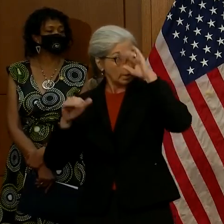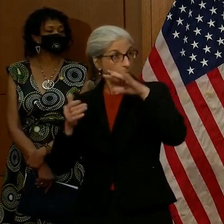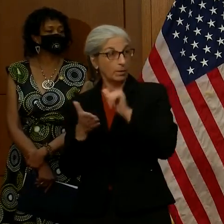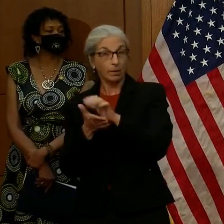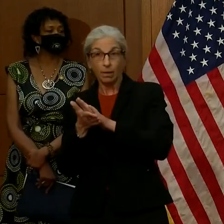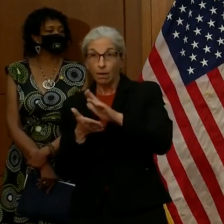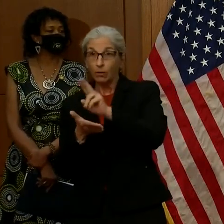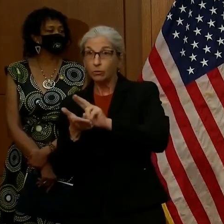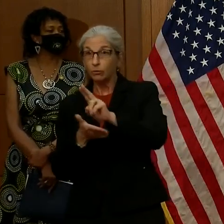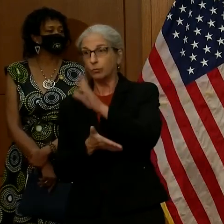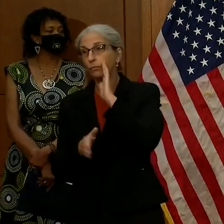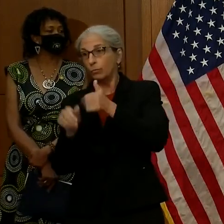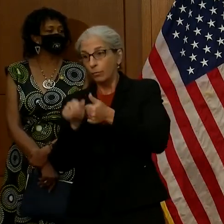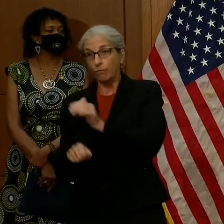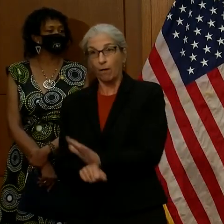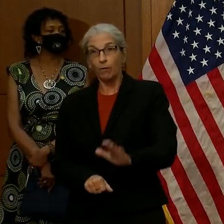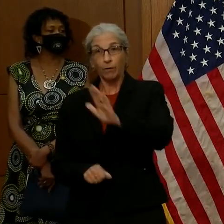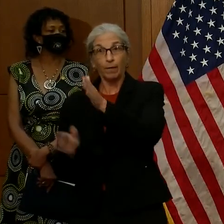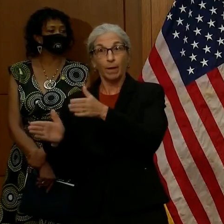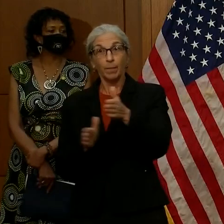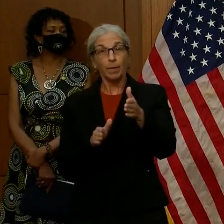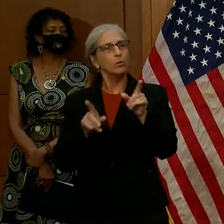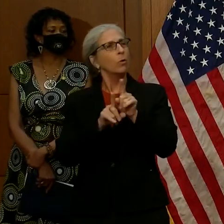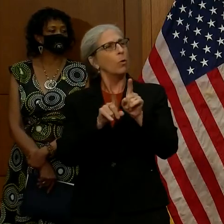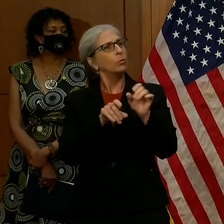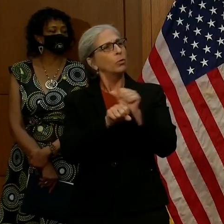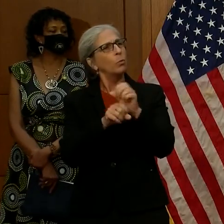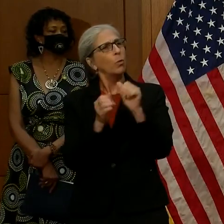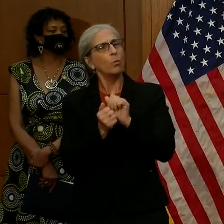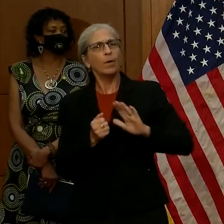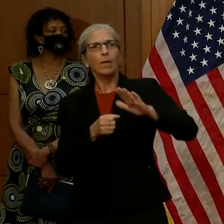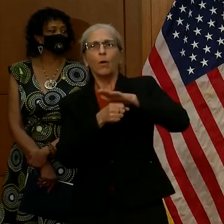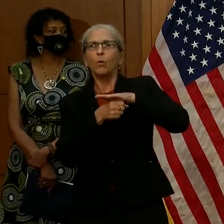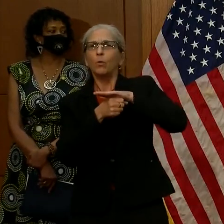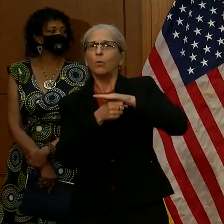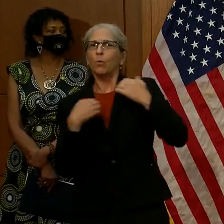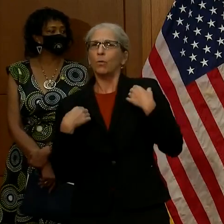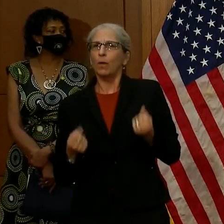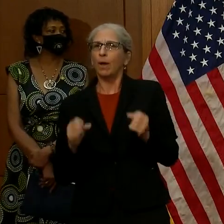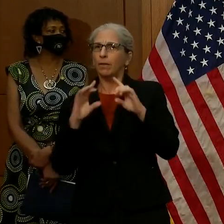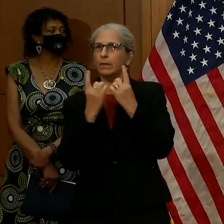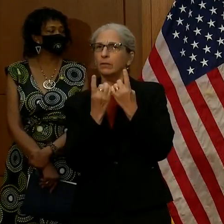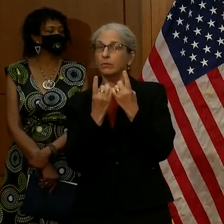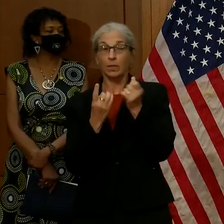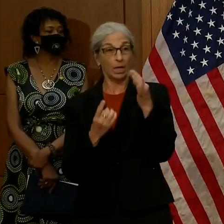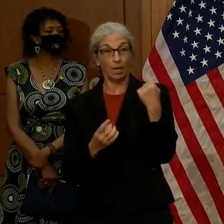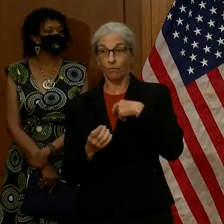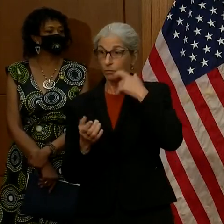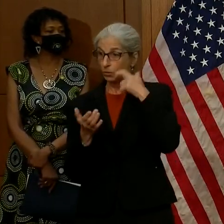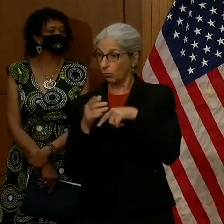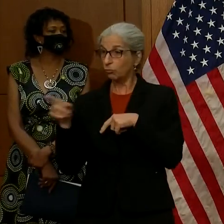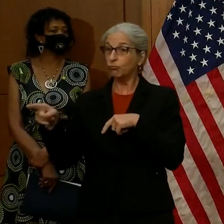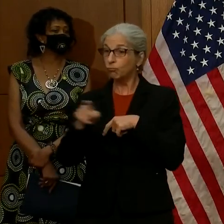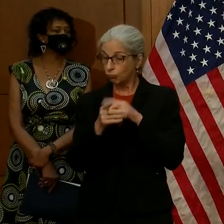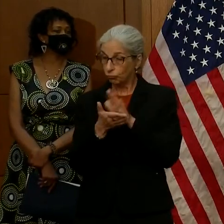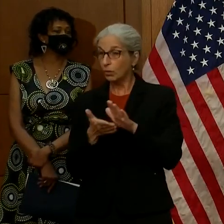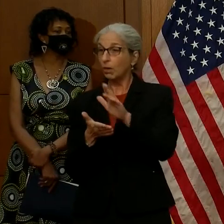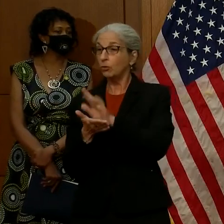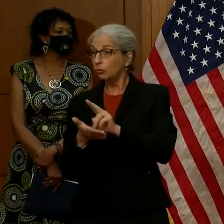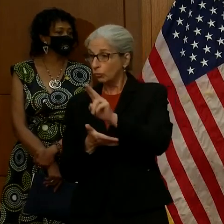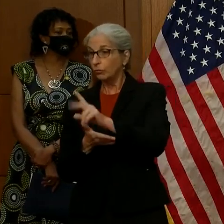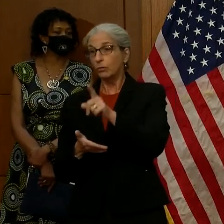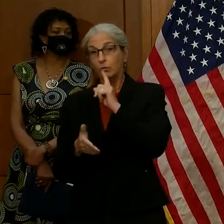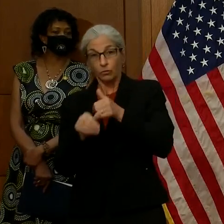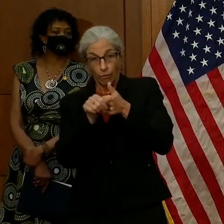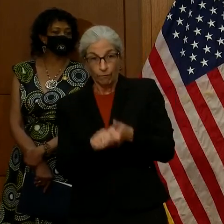plans and also to work with the local health districts. And as long as we see that continuing to happen, then I think we can